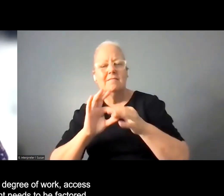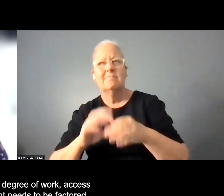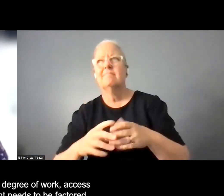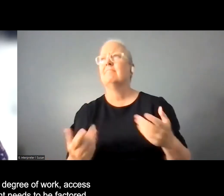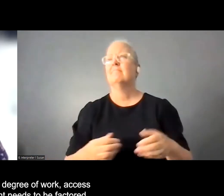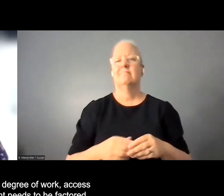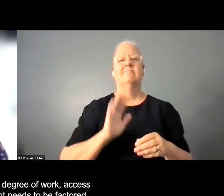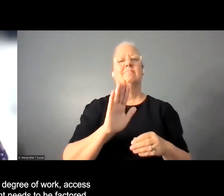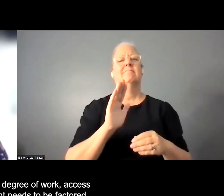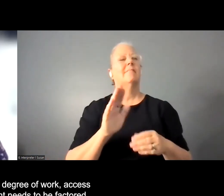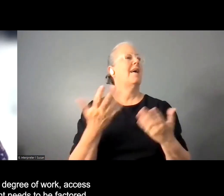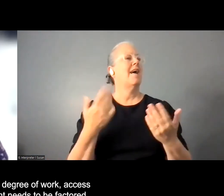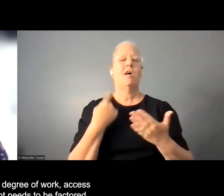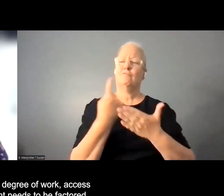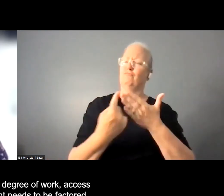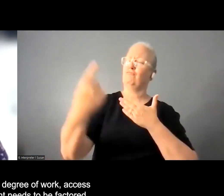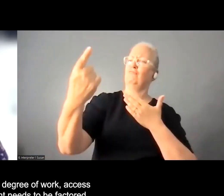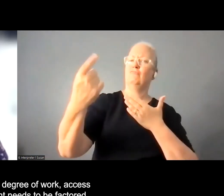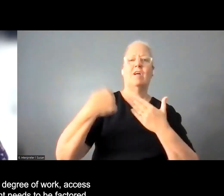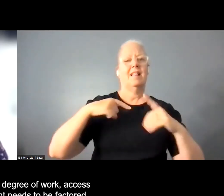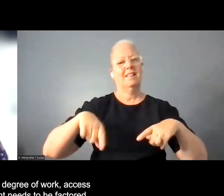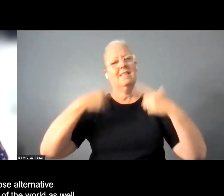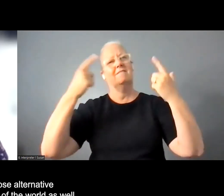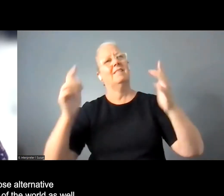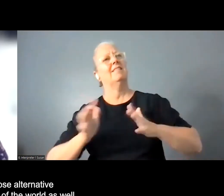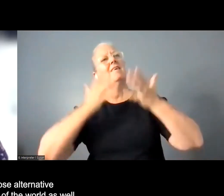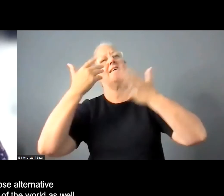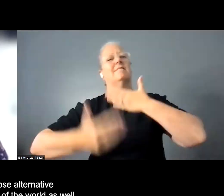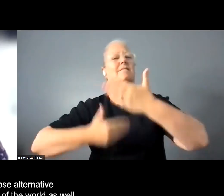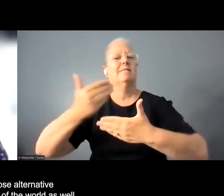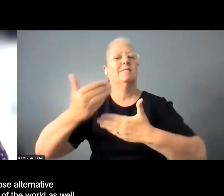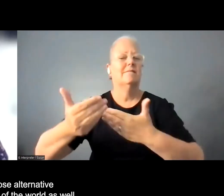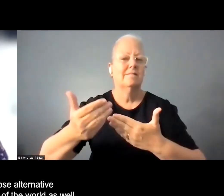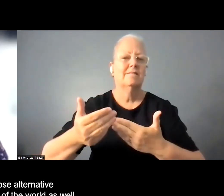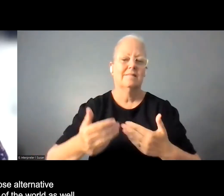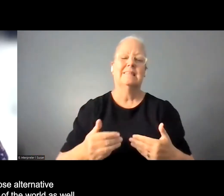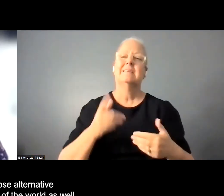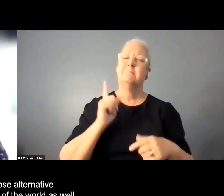you know that dignity of work access to employment needs to be factored in those alternative imaginings